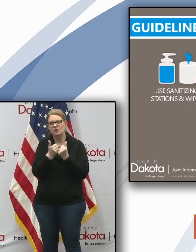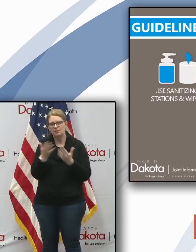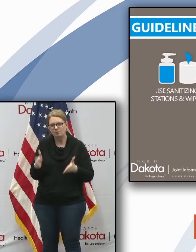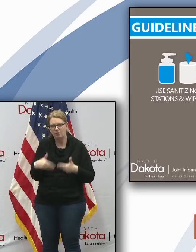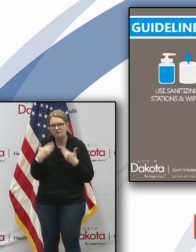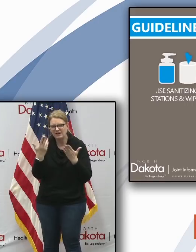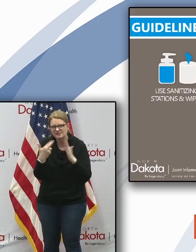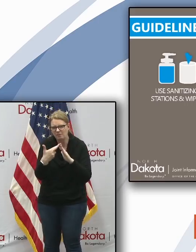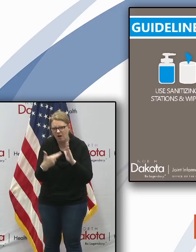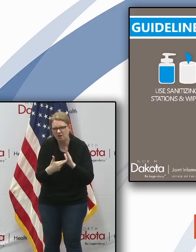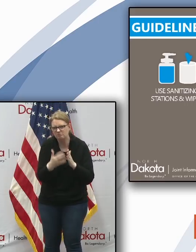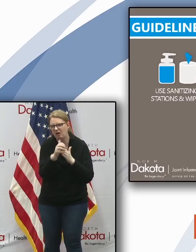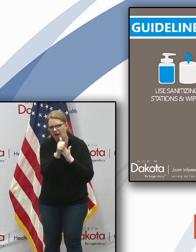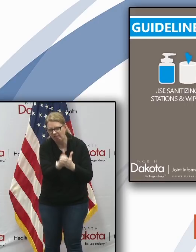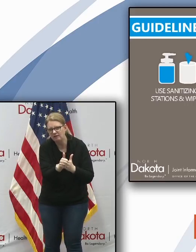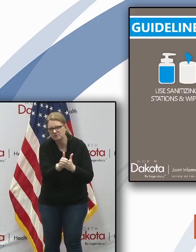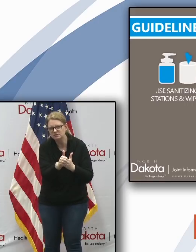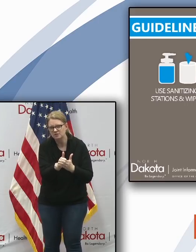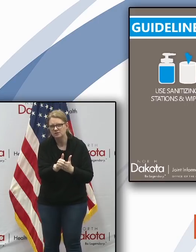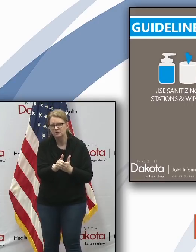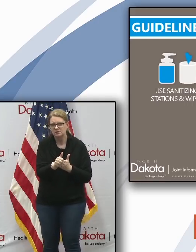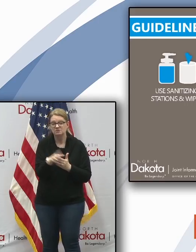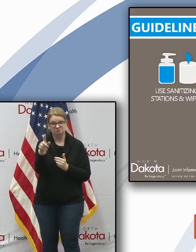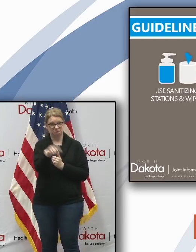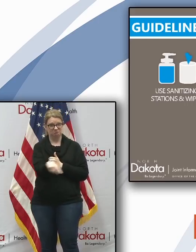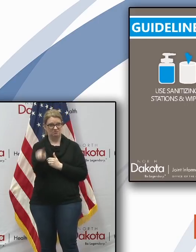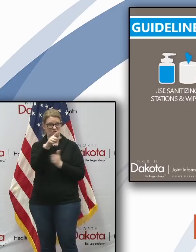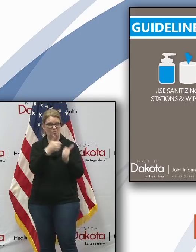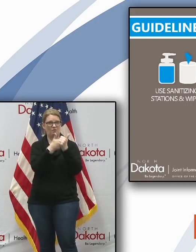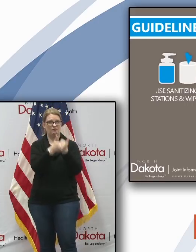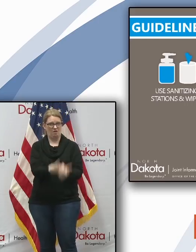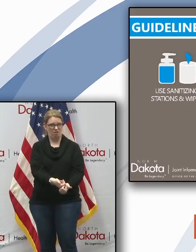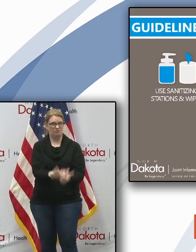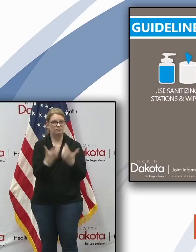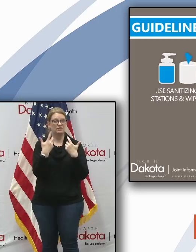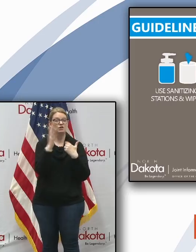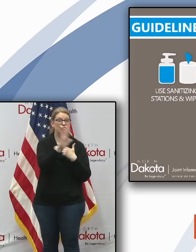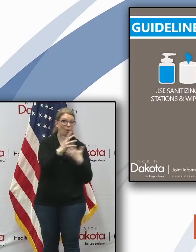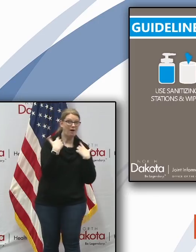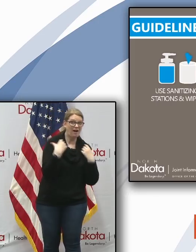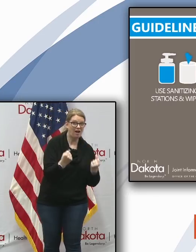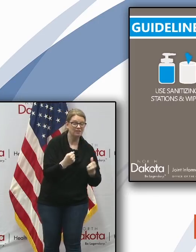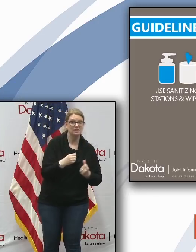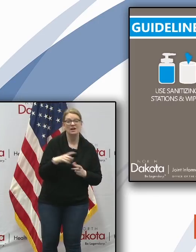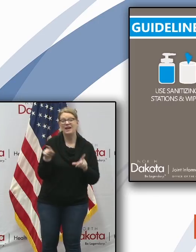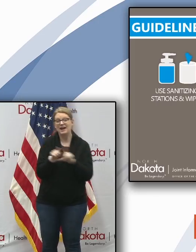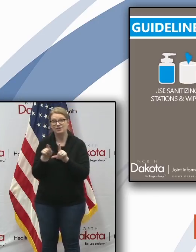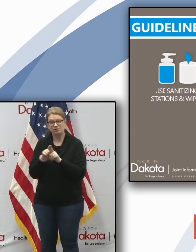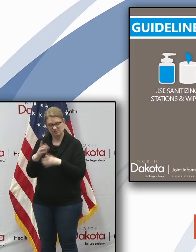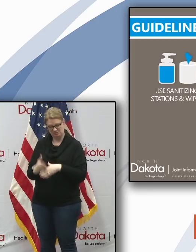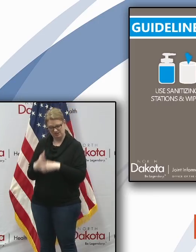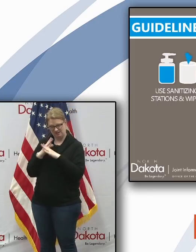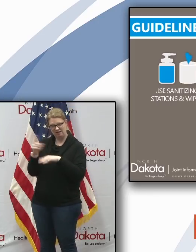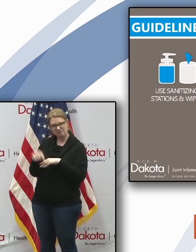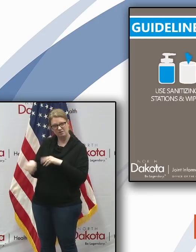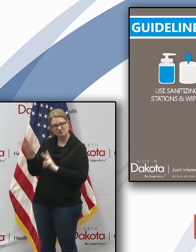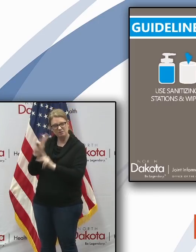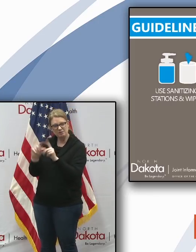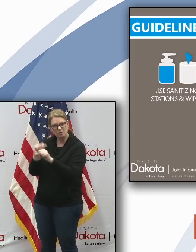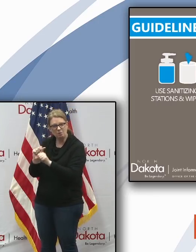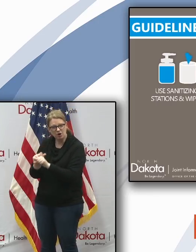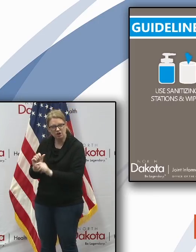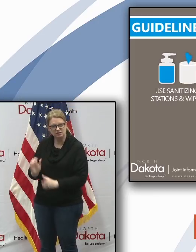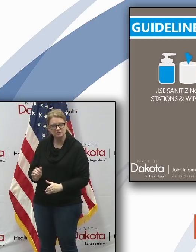solid guidelines we strongly recommend everyone follow these for the health of themselves and for anybody working in these stores again using